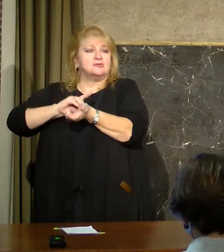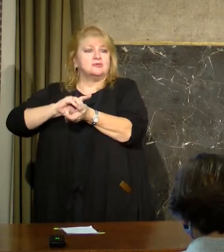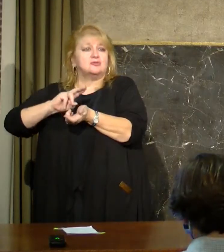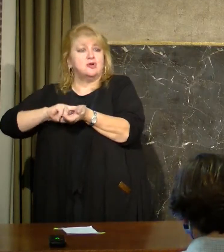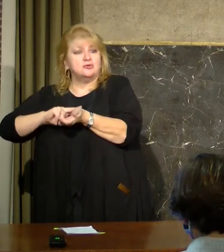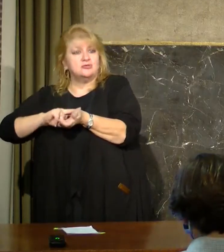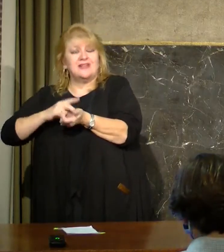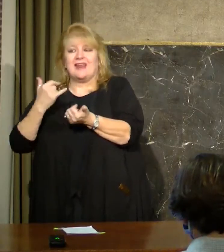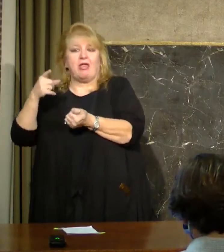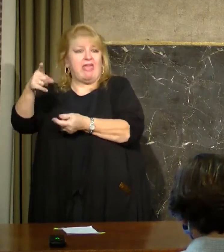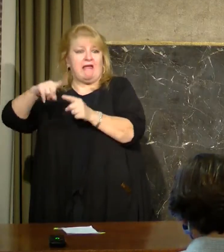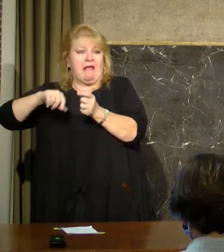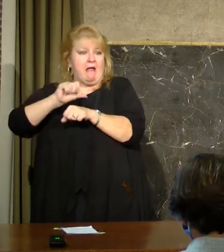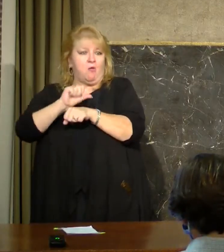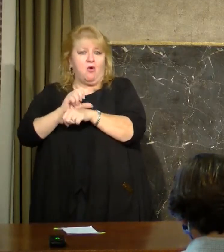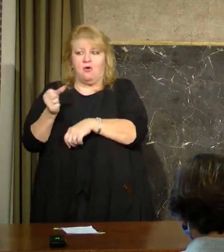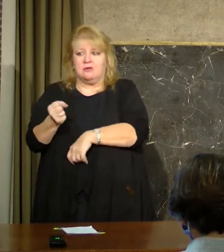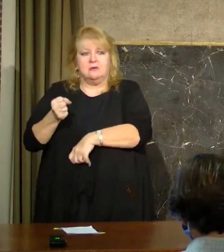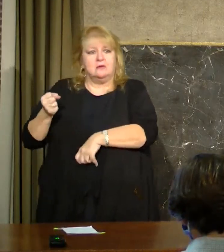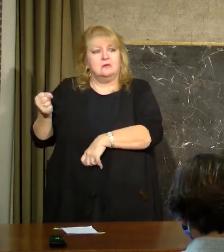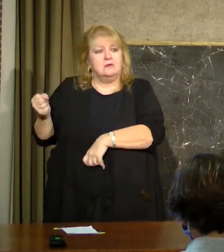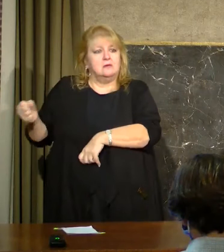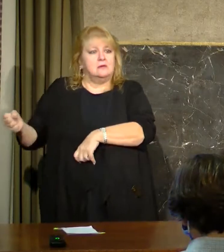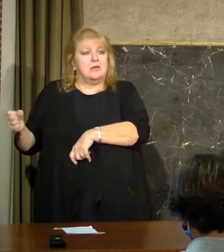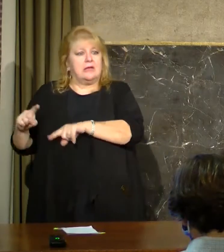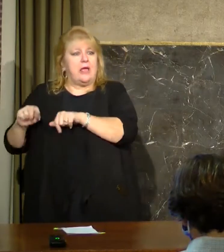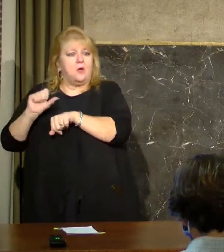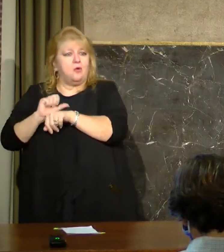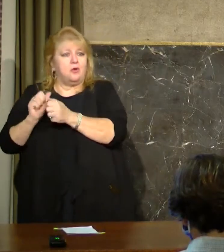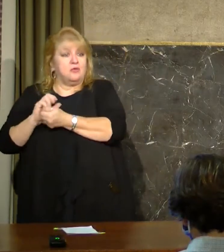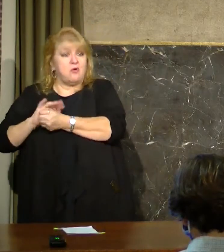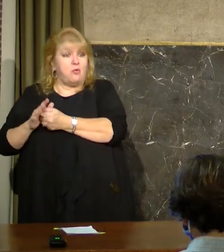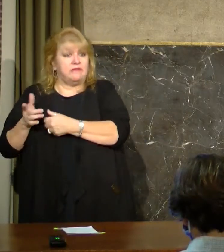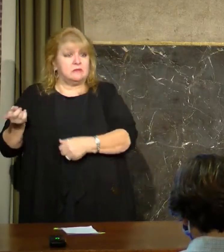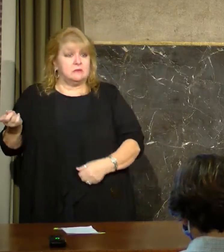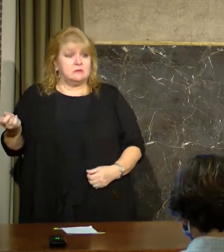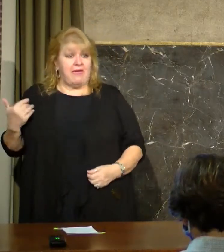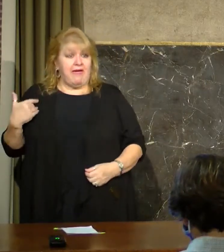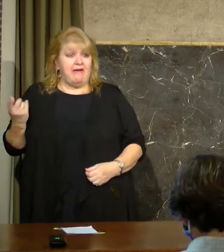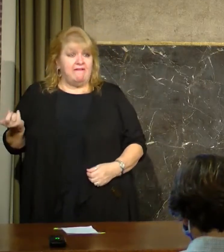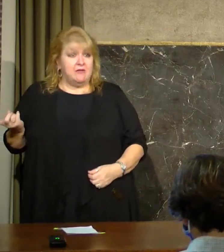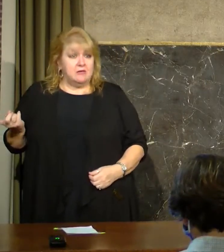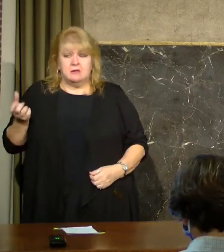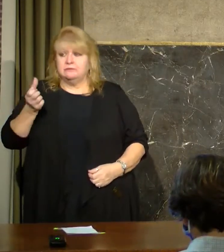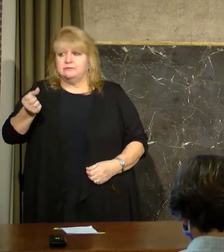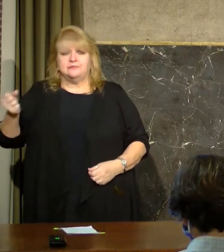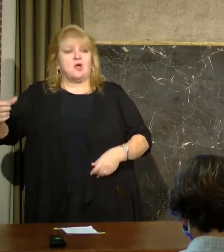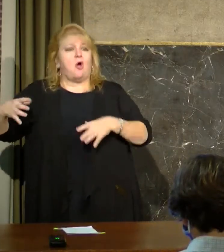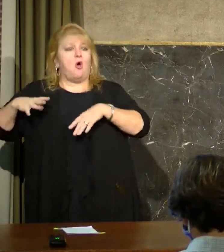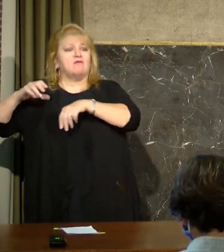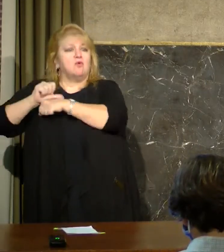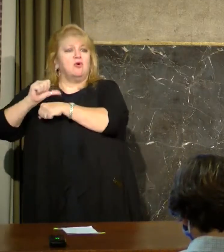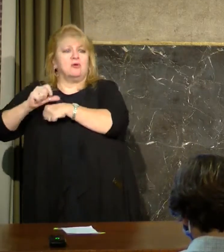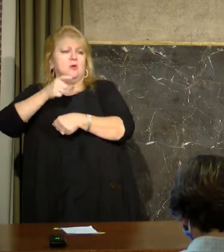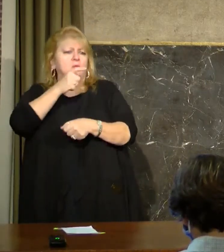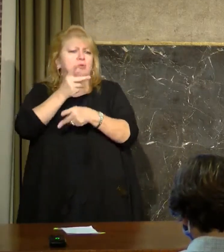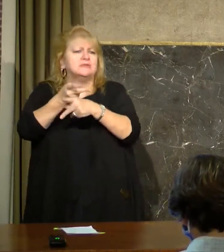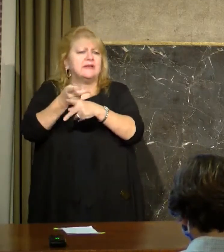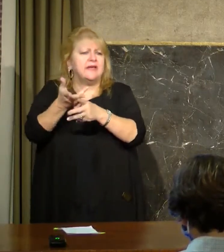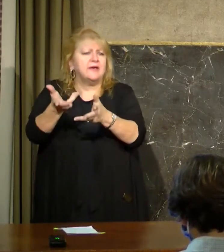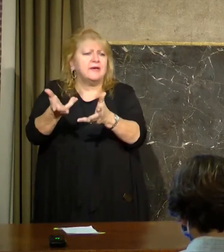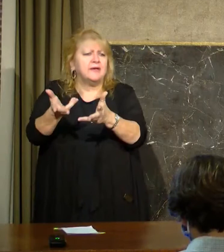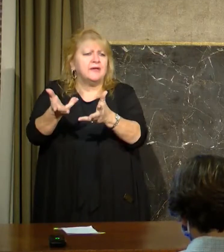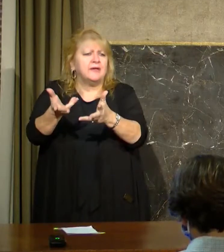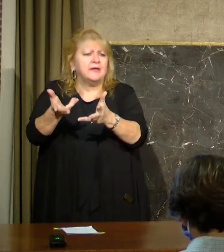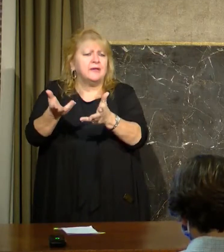So we are in a very difficult place, and it doesn't do any good to sugarcoat it to pretend that it's not real.